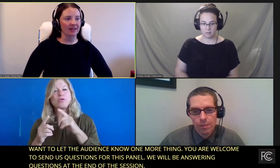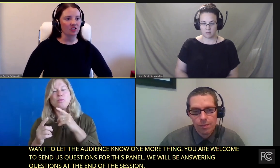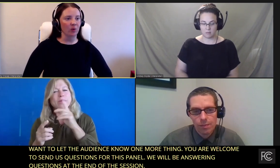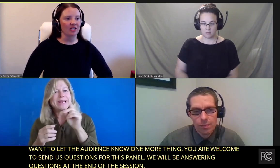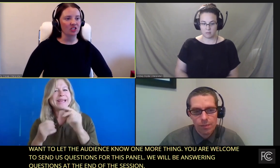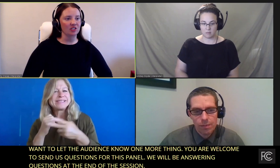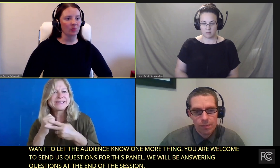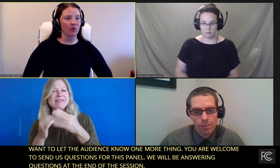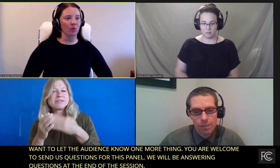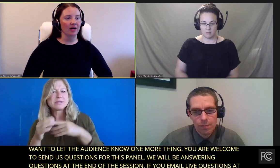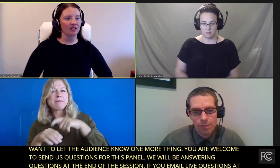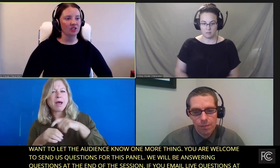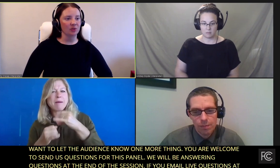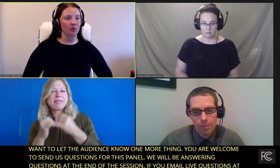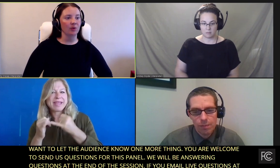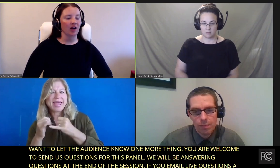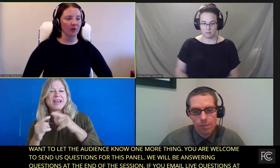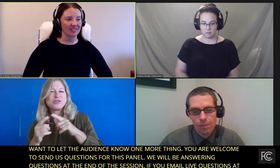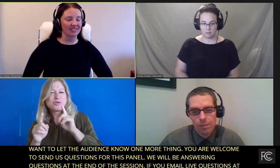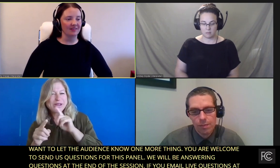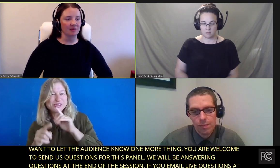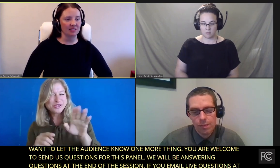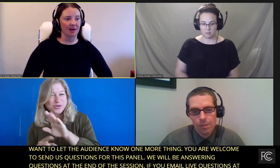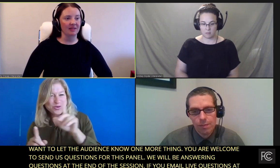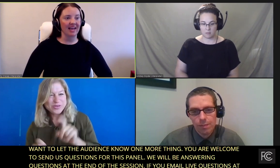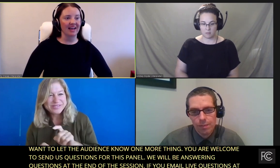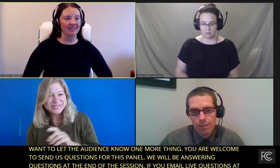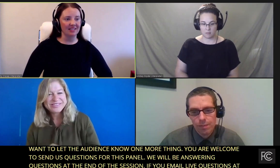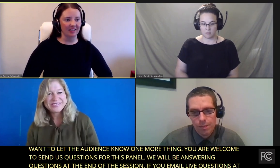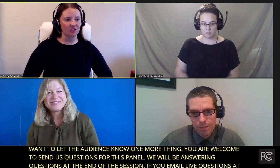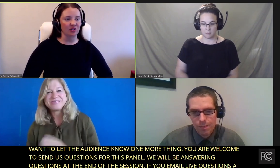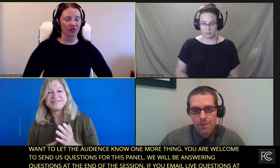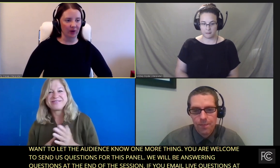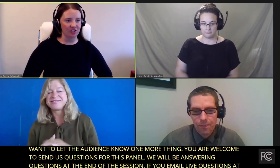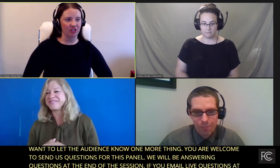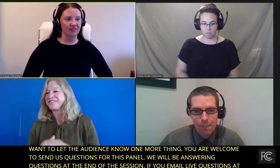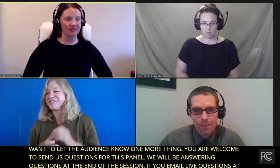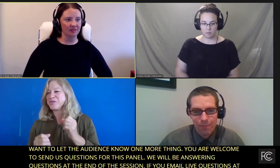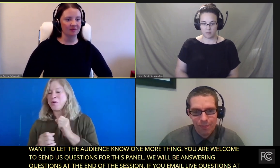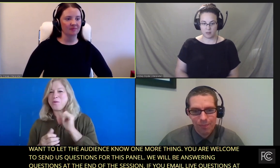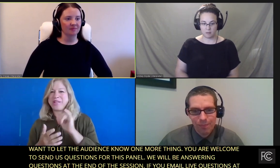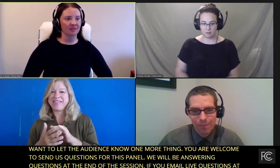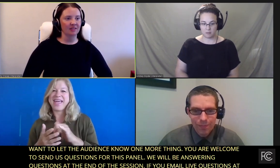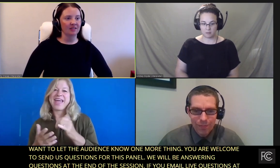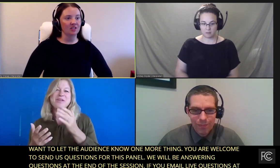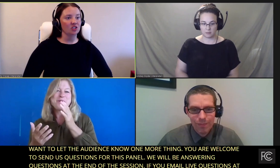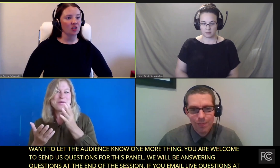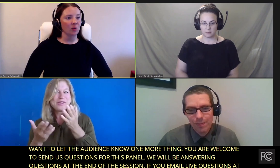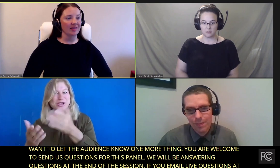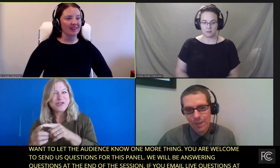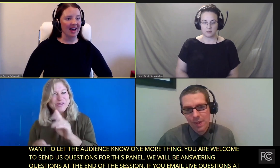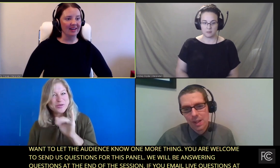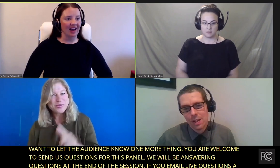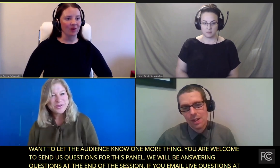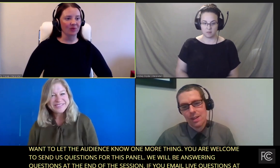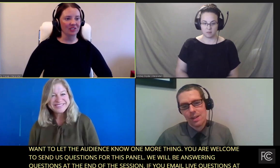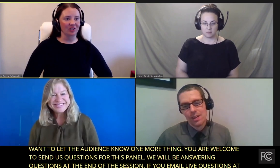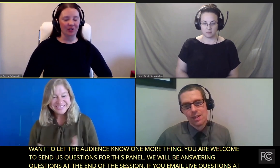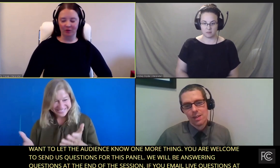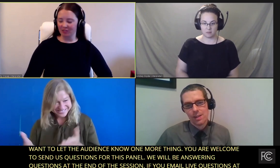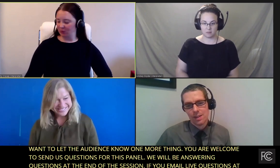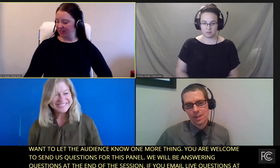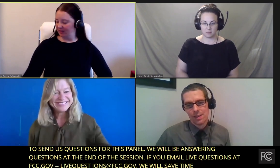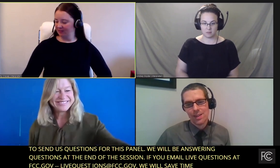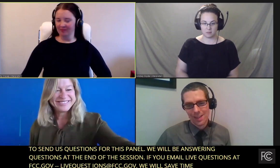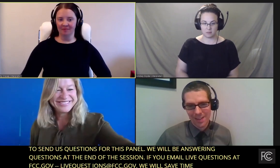so. Send us questions. We want to, we are going to save some time at the end to answer your questions. So with that, I